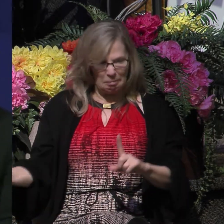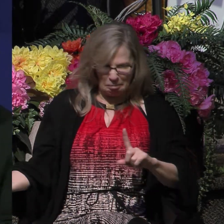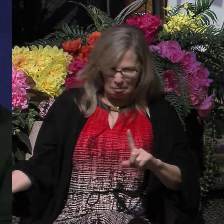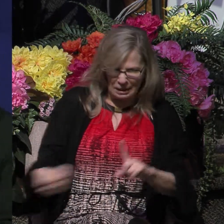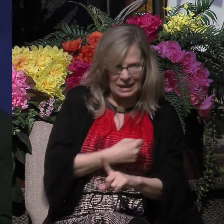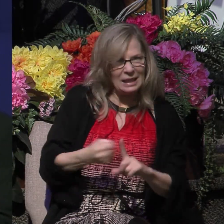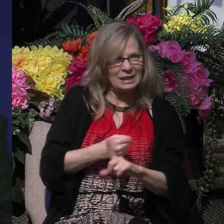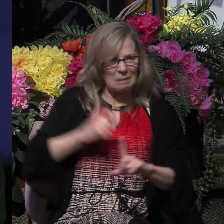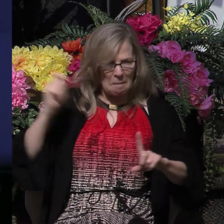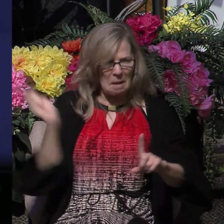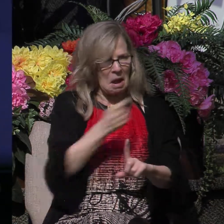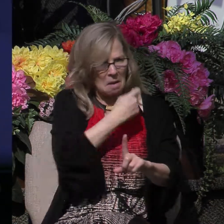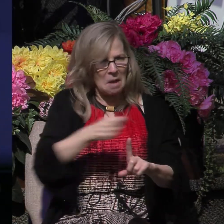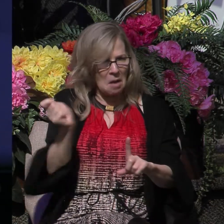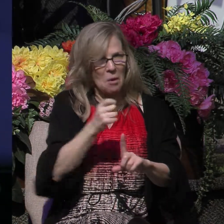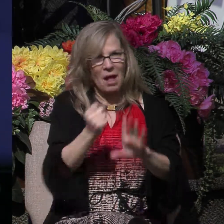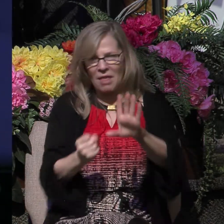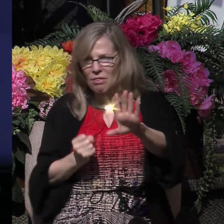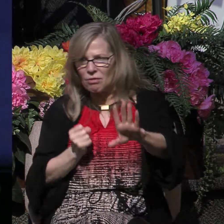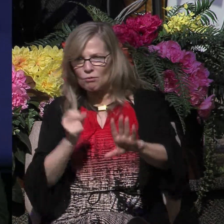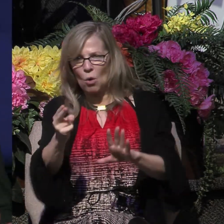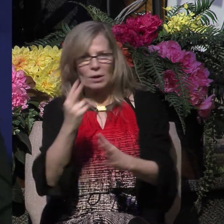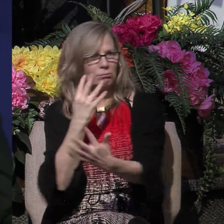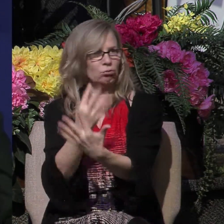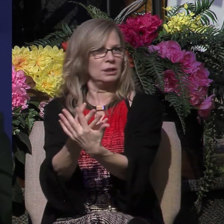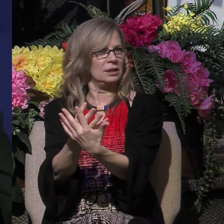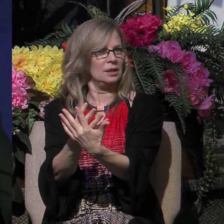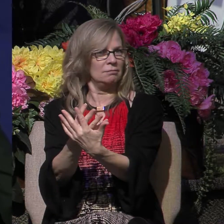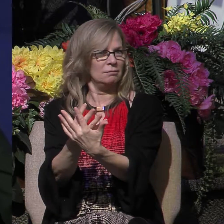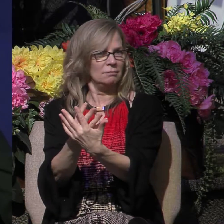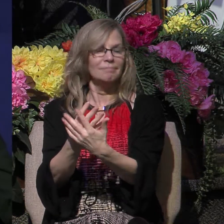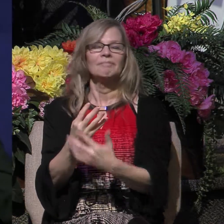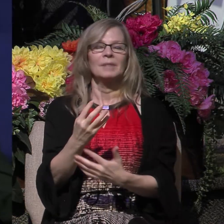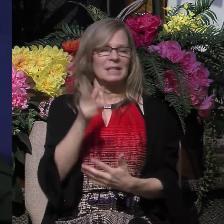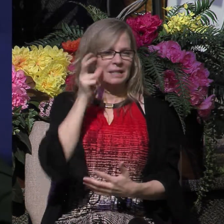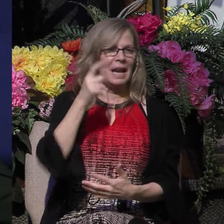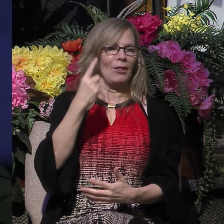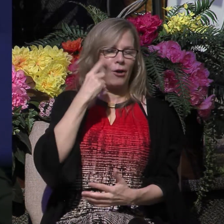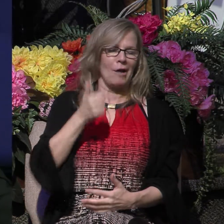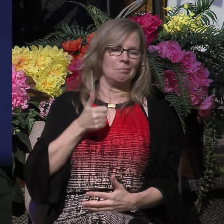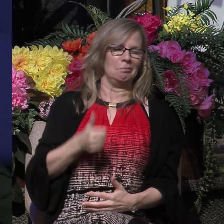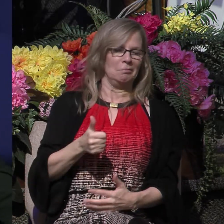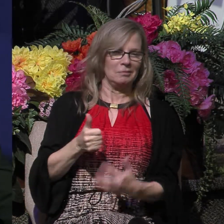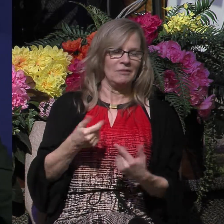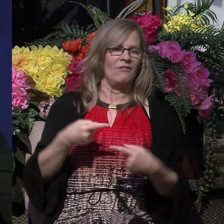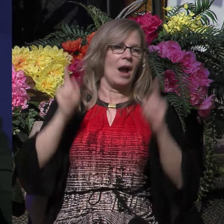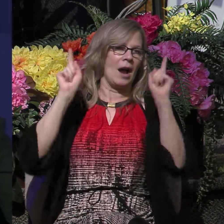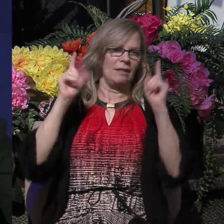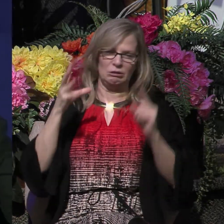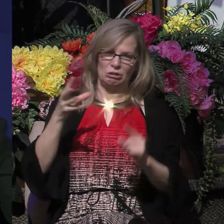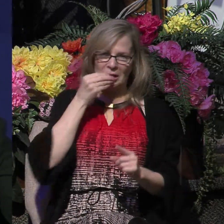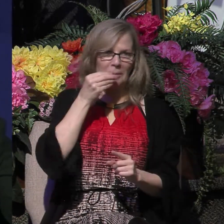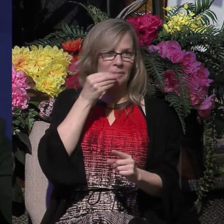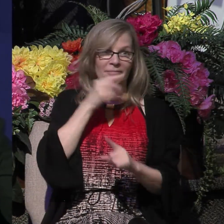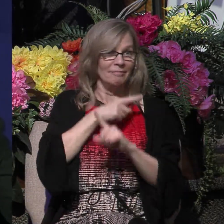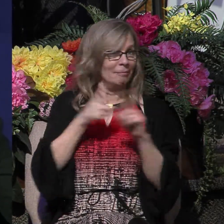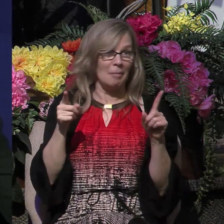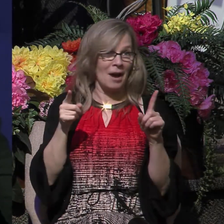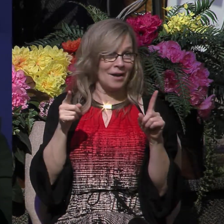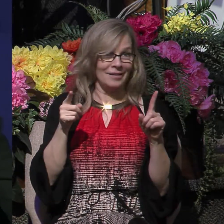as we're going to see today. Satan will not have his way because God will use the horrific prison experience of